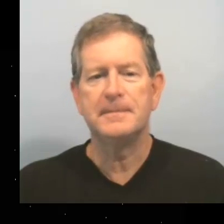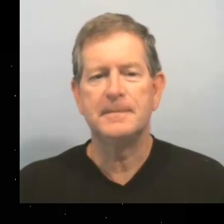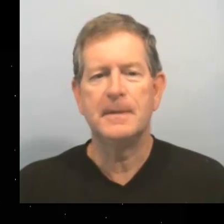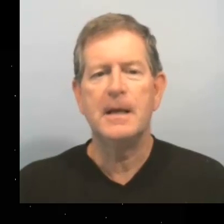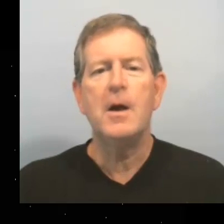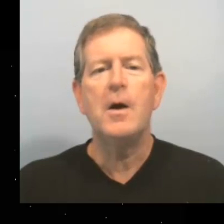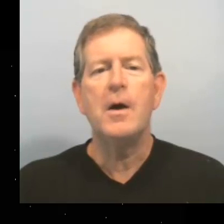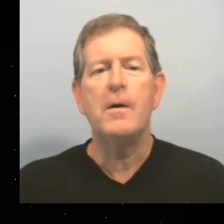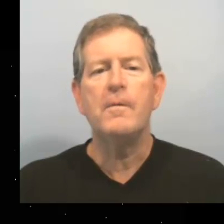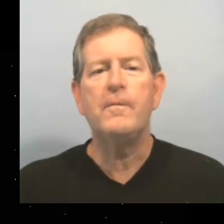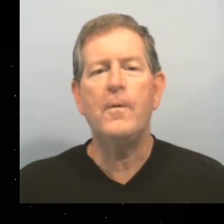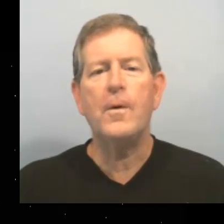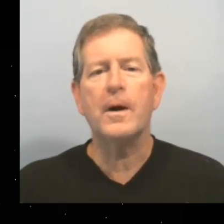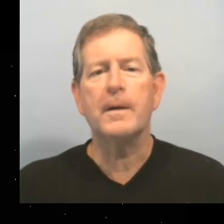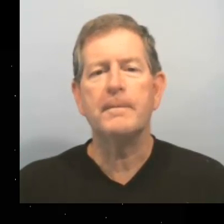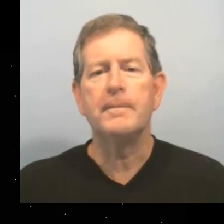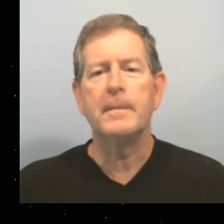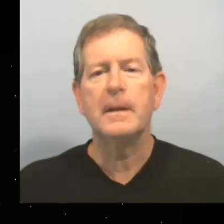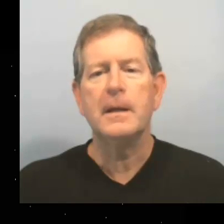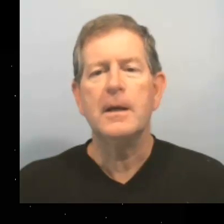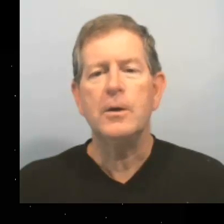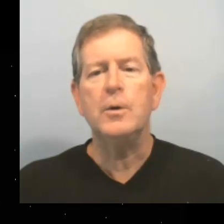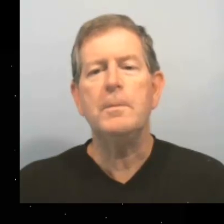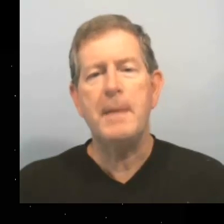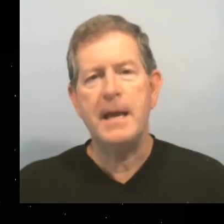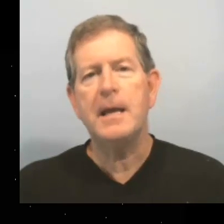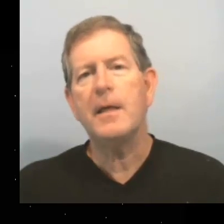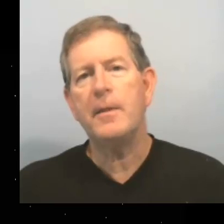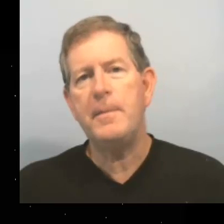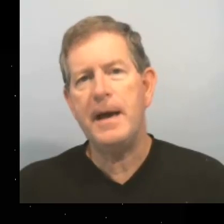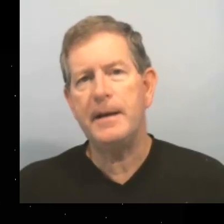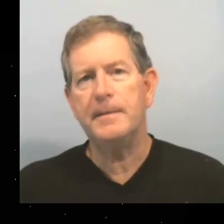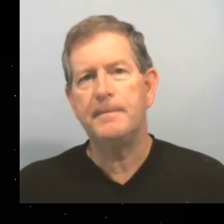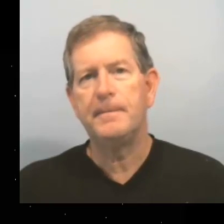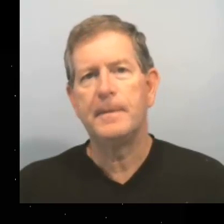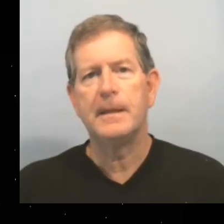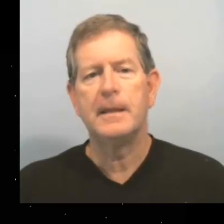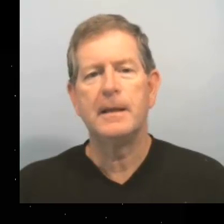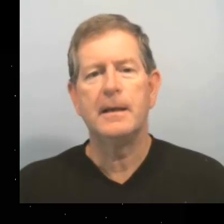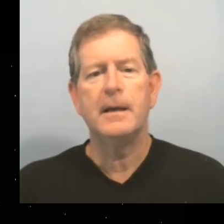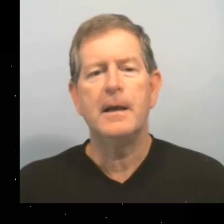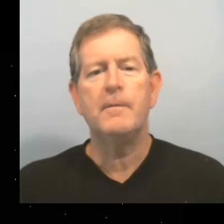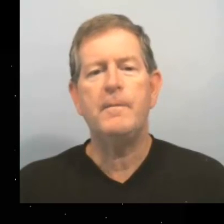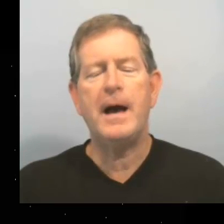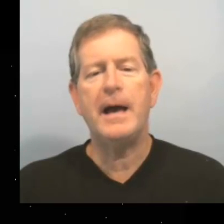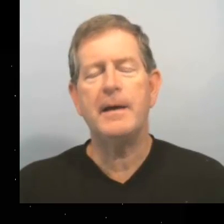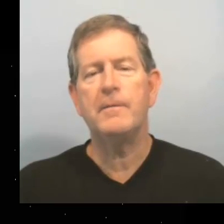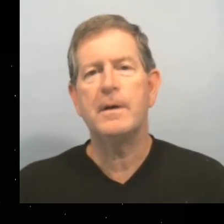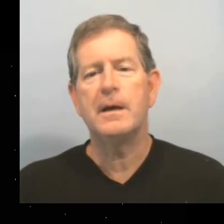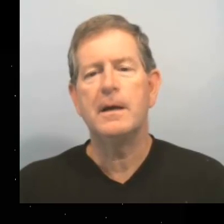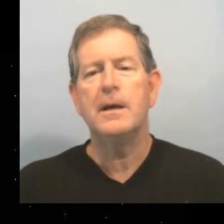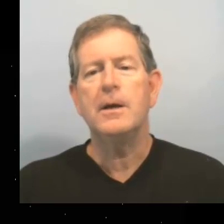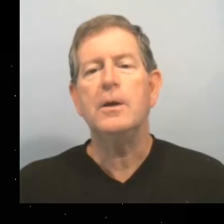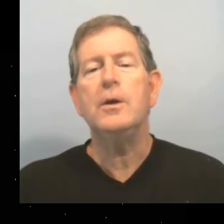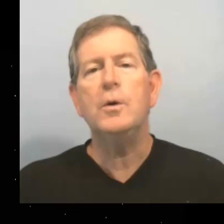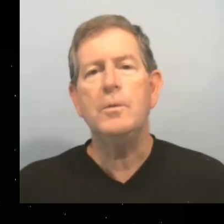4. You make the bed. 5.